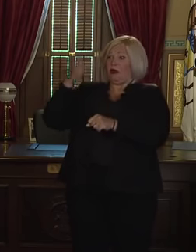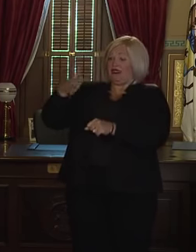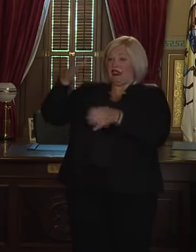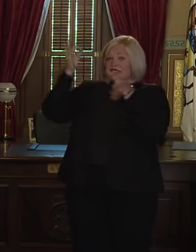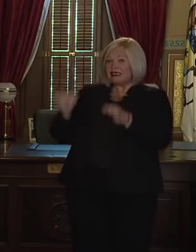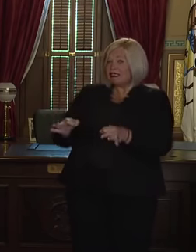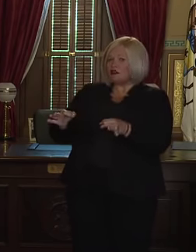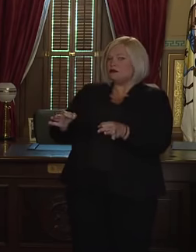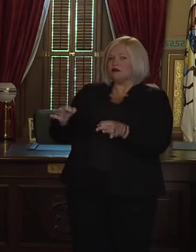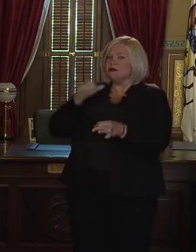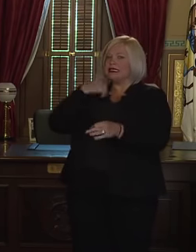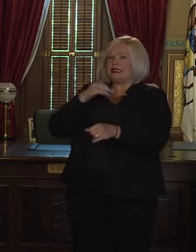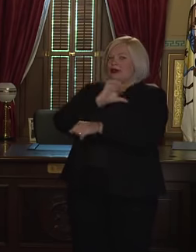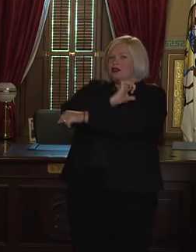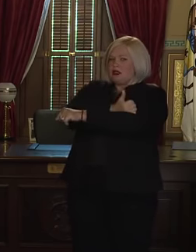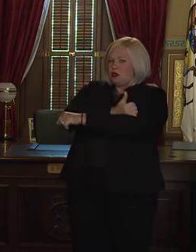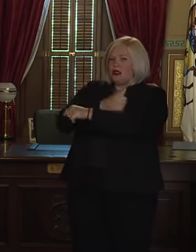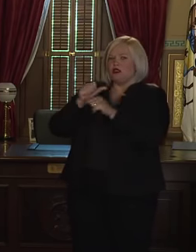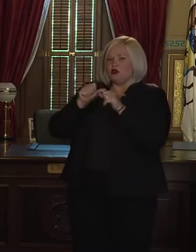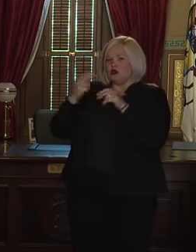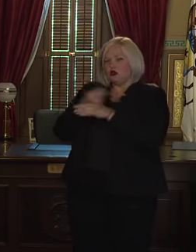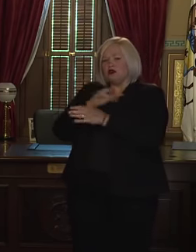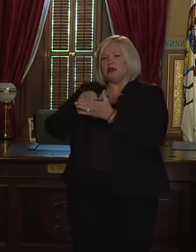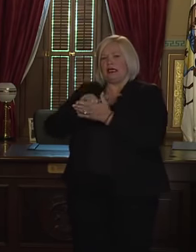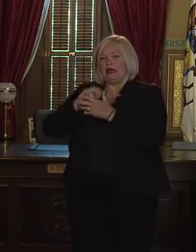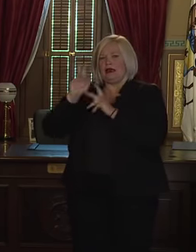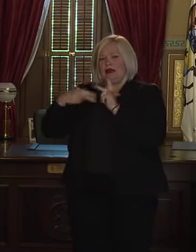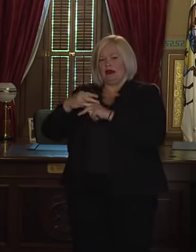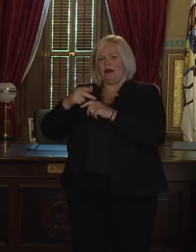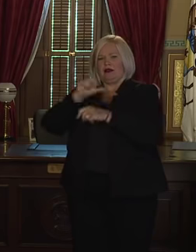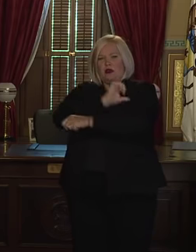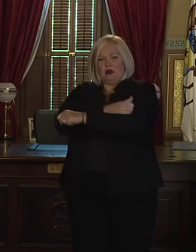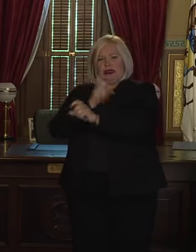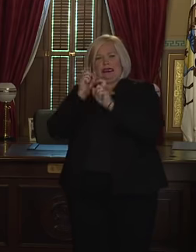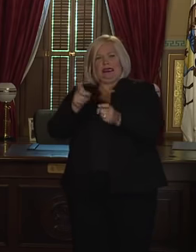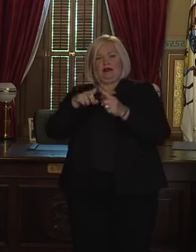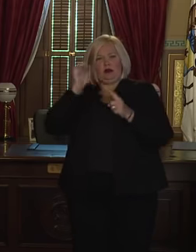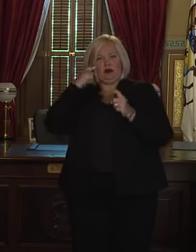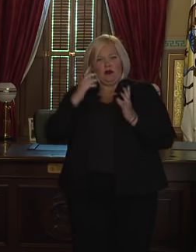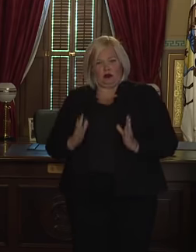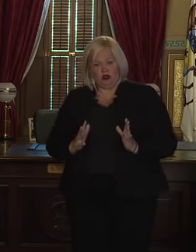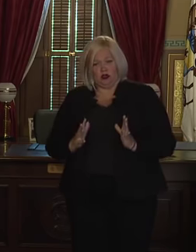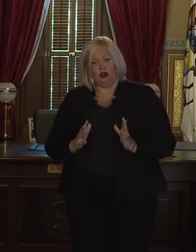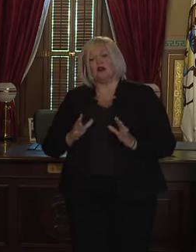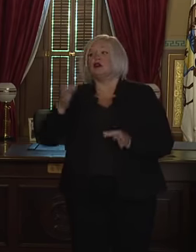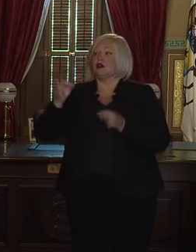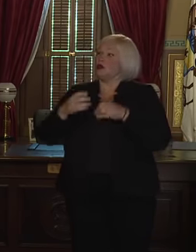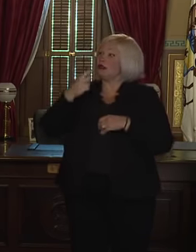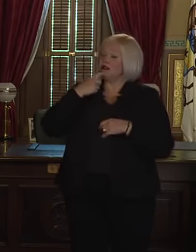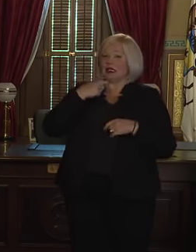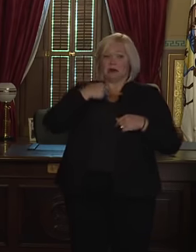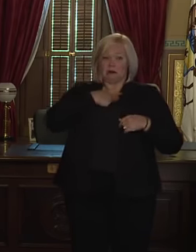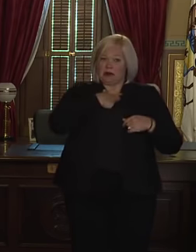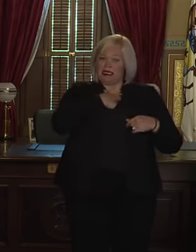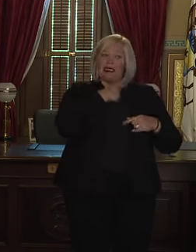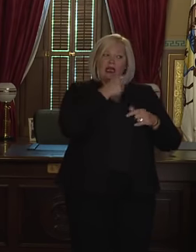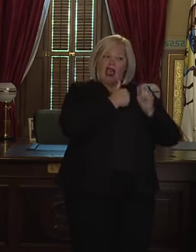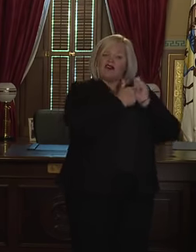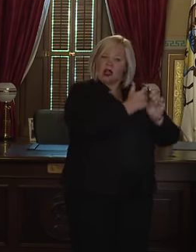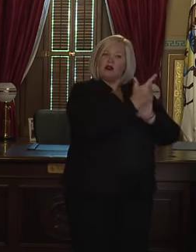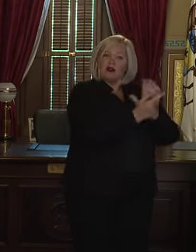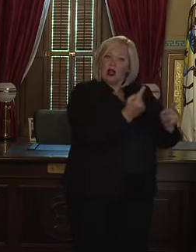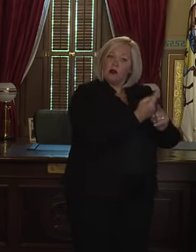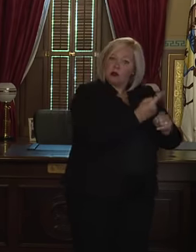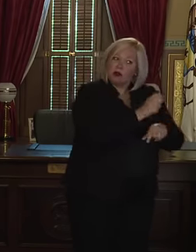have the authority to extend these types of powers to a governor. The court made it clear that I had interpreted this law